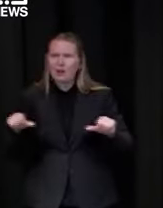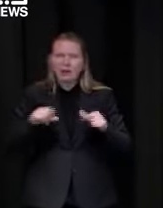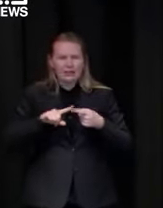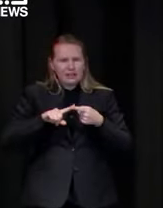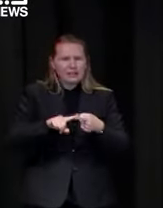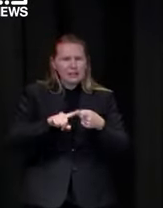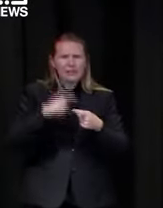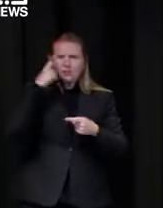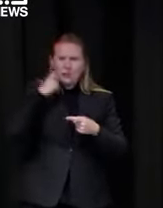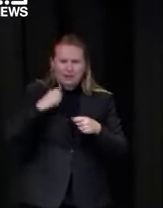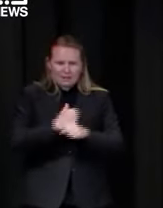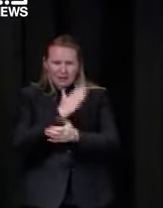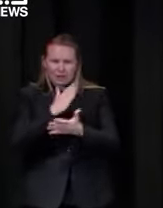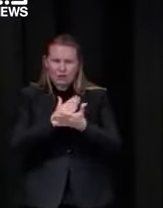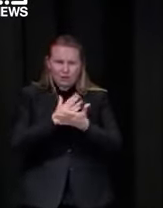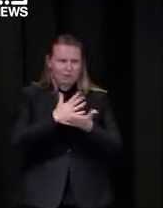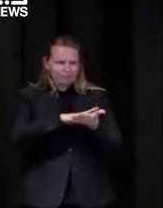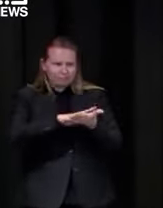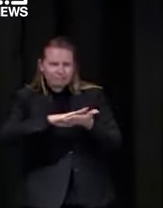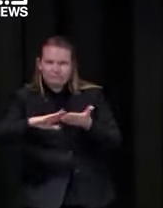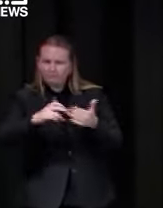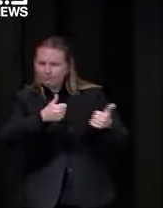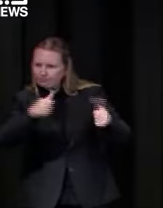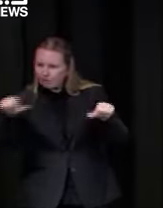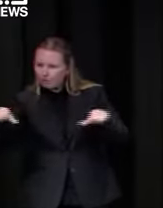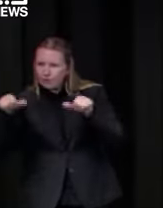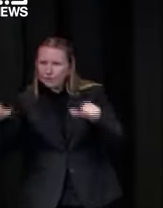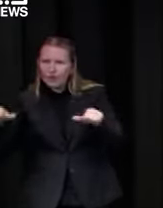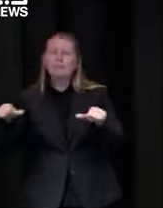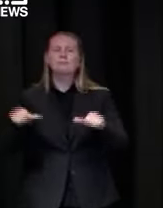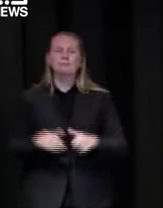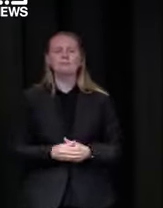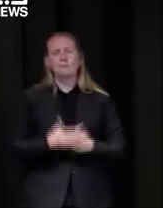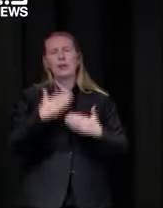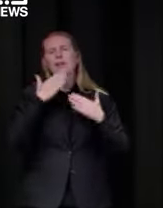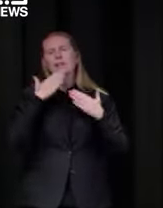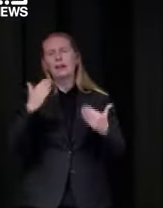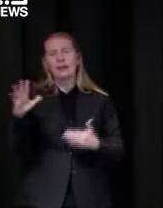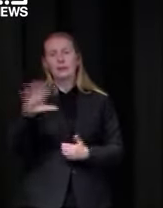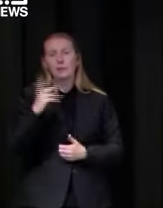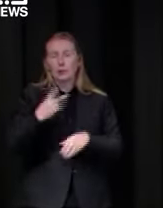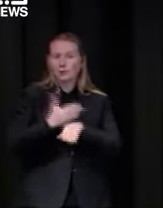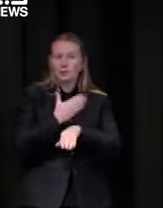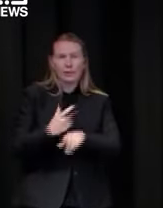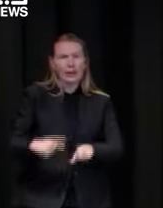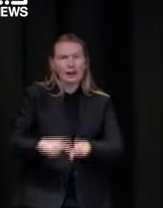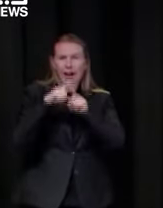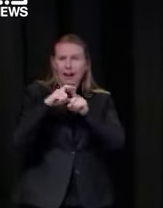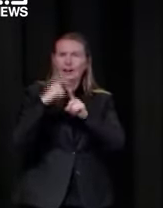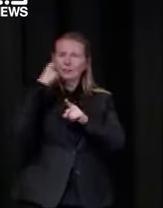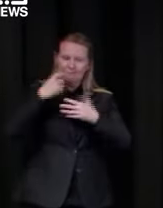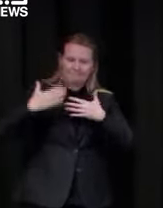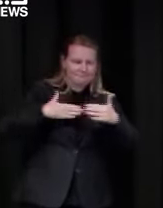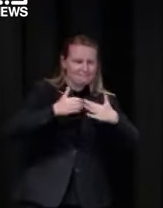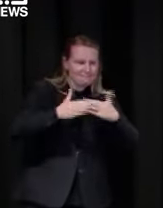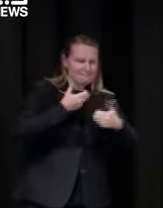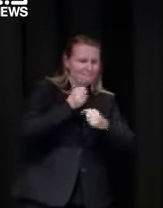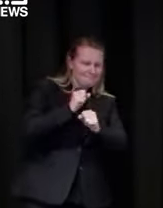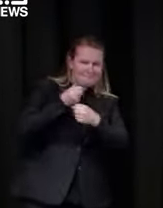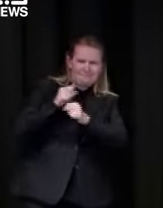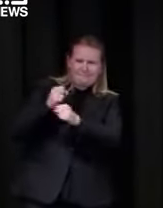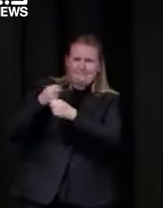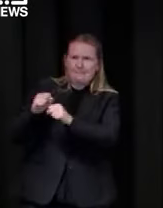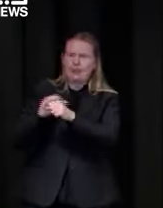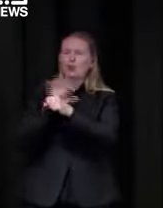important part of a really part of control in some of our most delicate settings so thank you for everybody who's working so hard to keep covert out of your workplaces